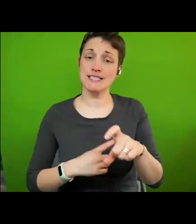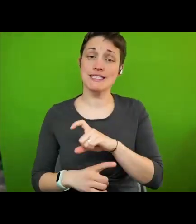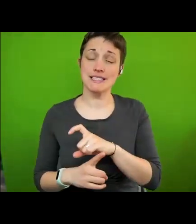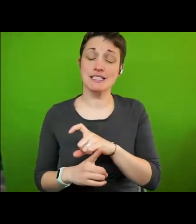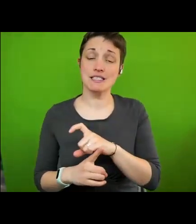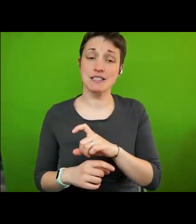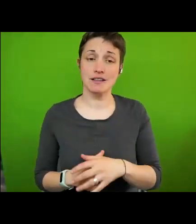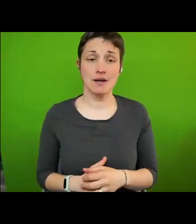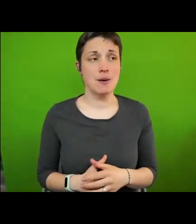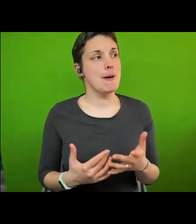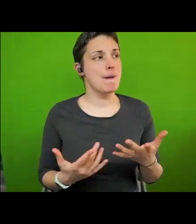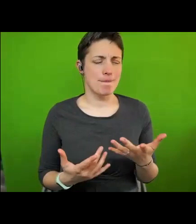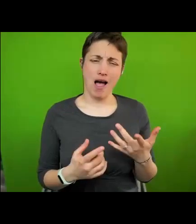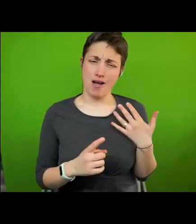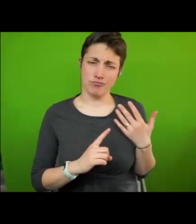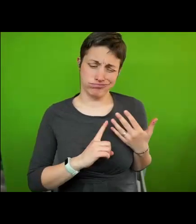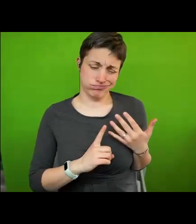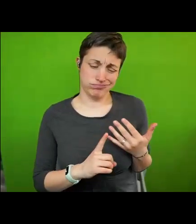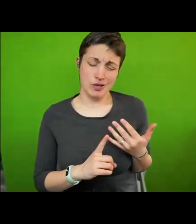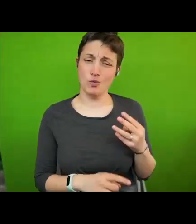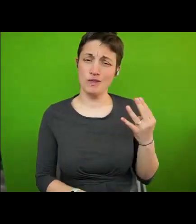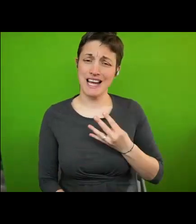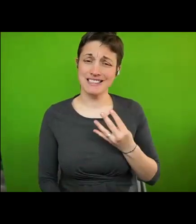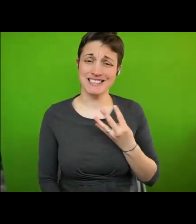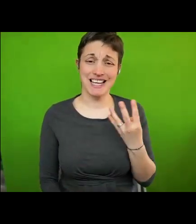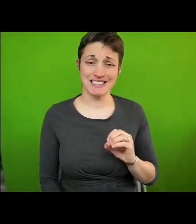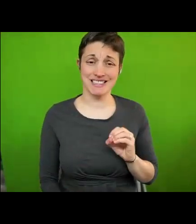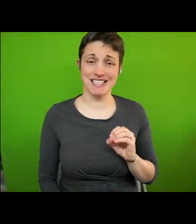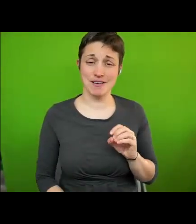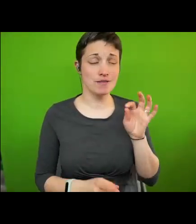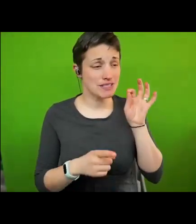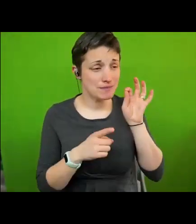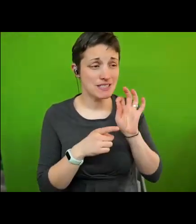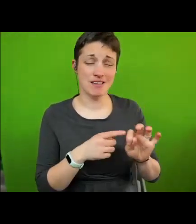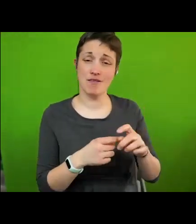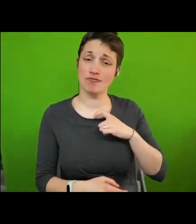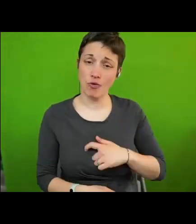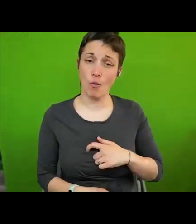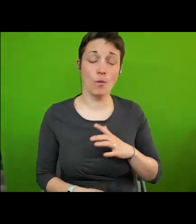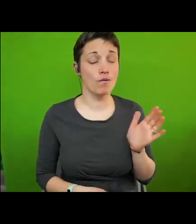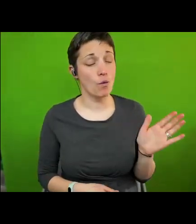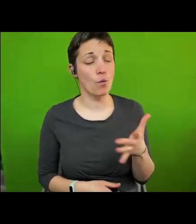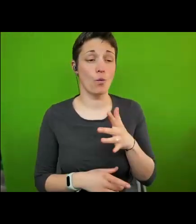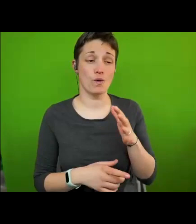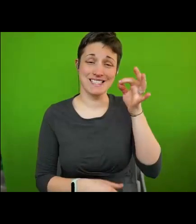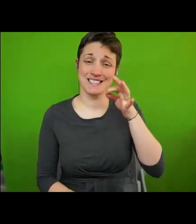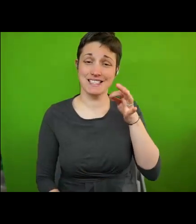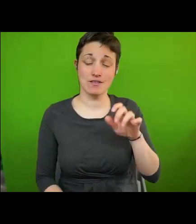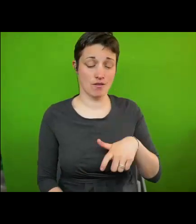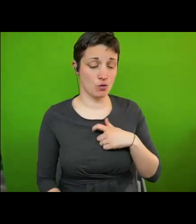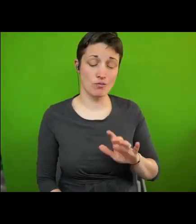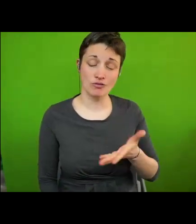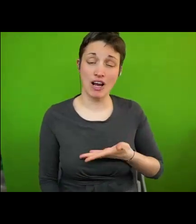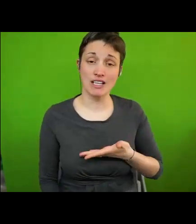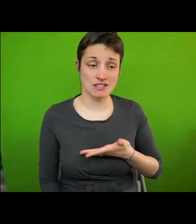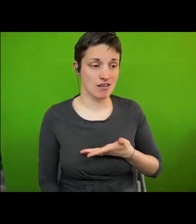did take well into the 1990s that the specific role of cities for human rights was actually discovered and